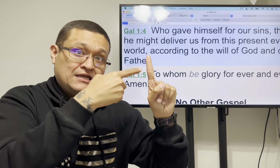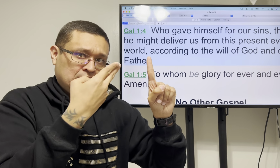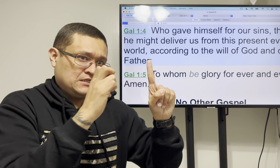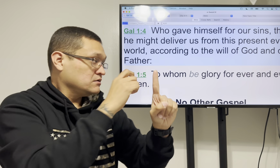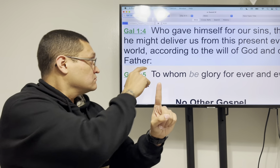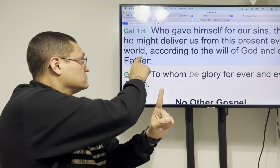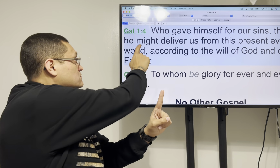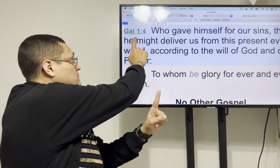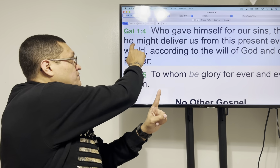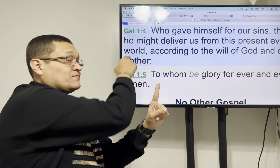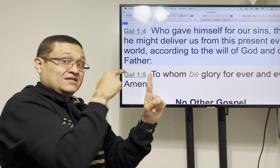that he